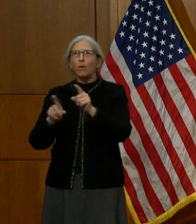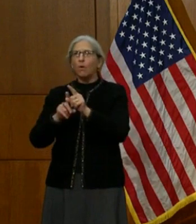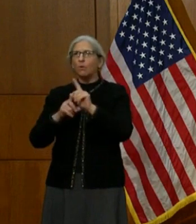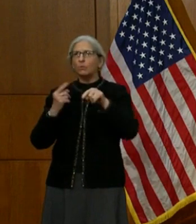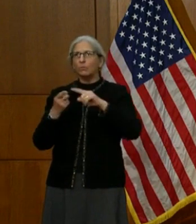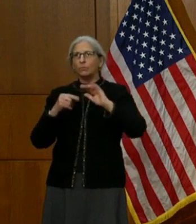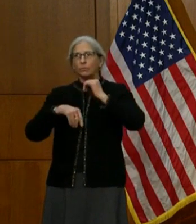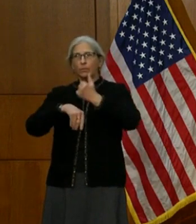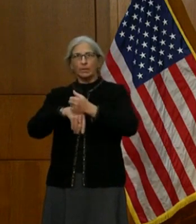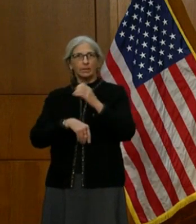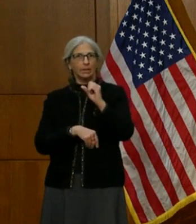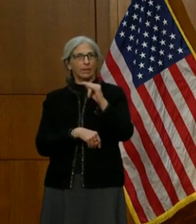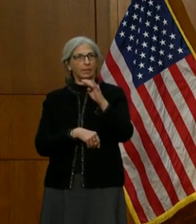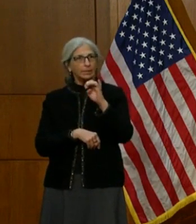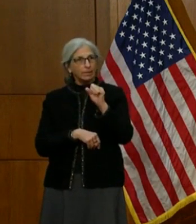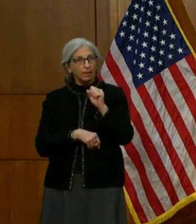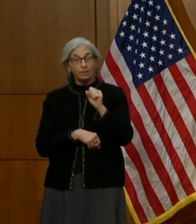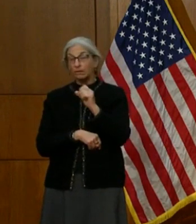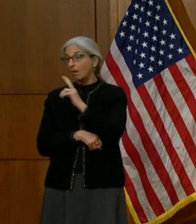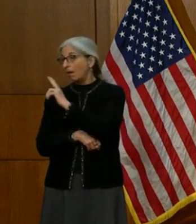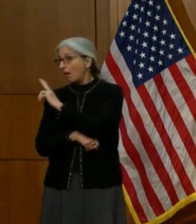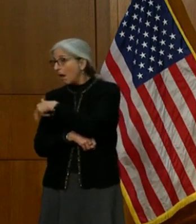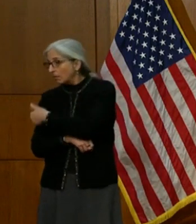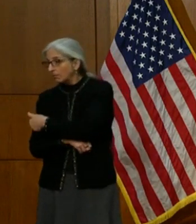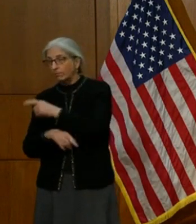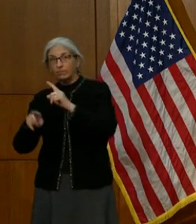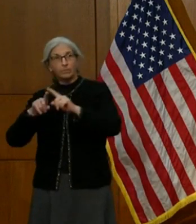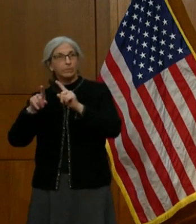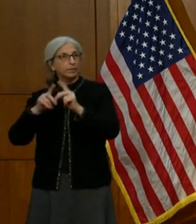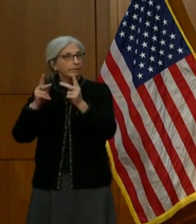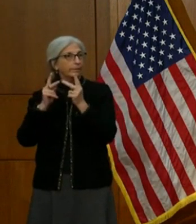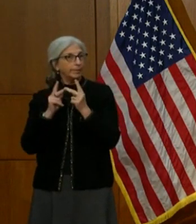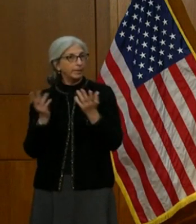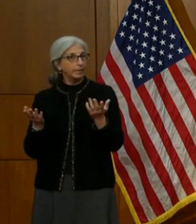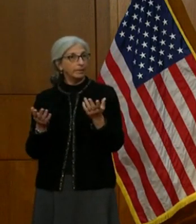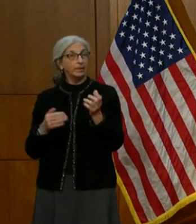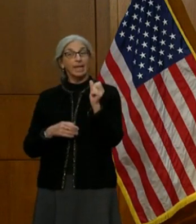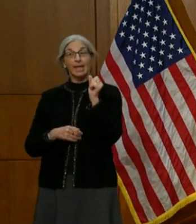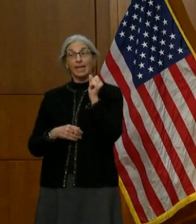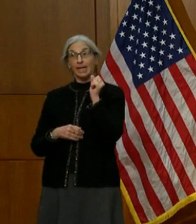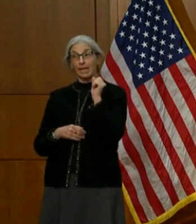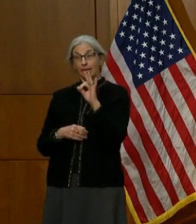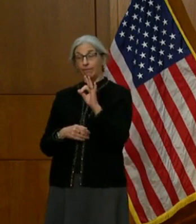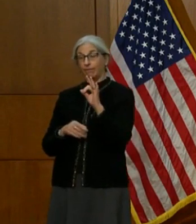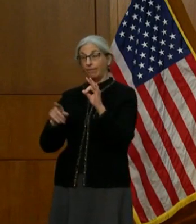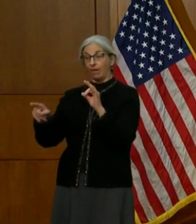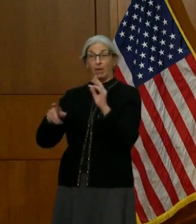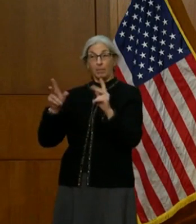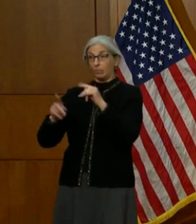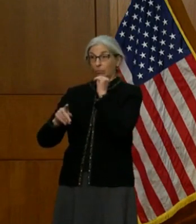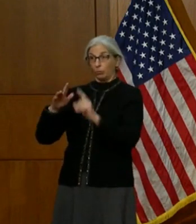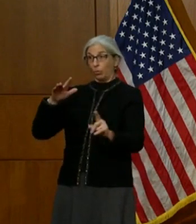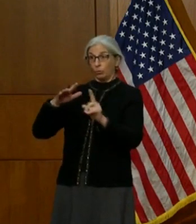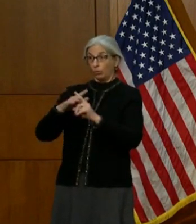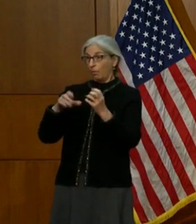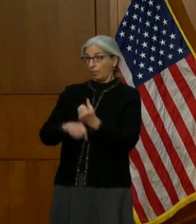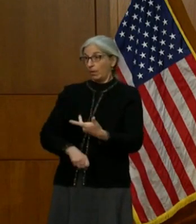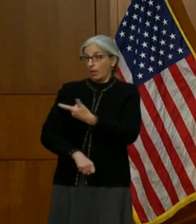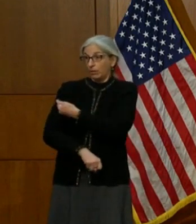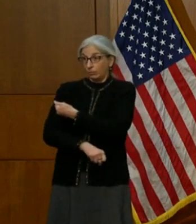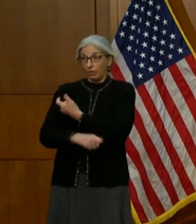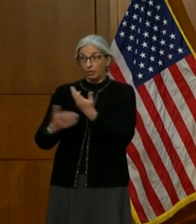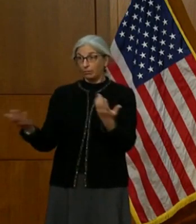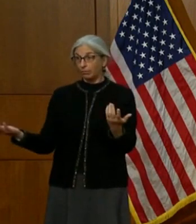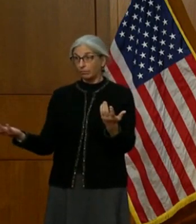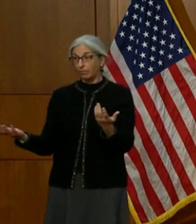sites, whether it be in the hospital or wherever, if the number of individuals don't show up to receive the